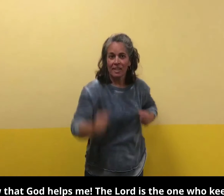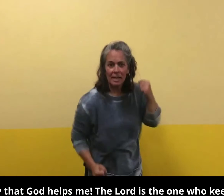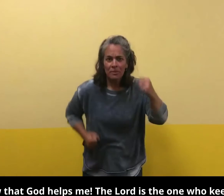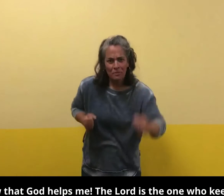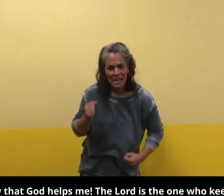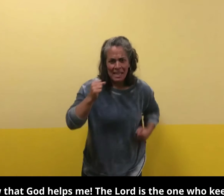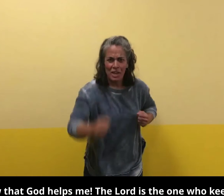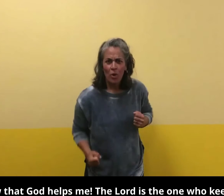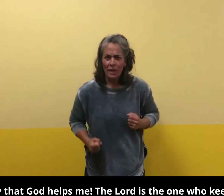keeps me going